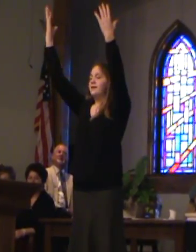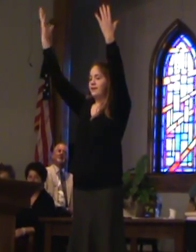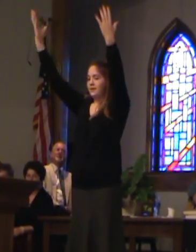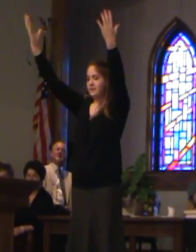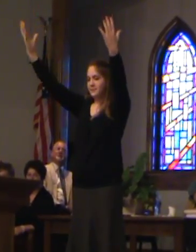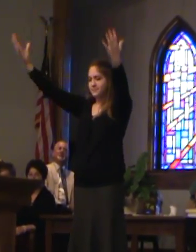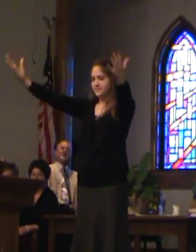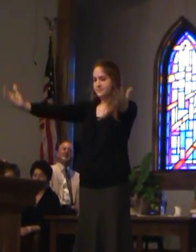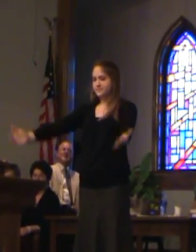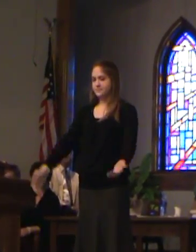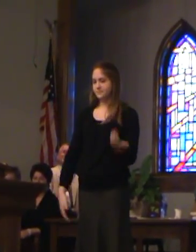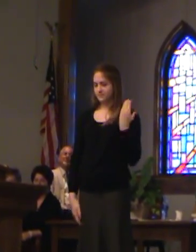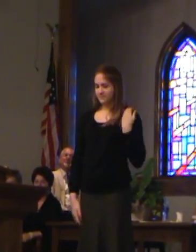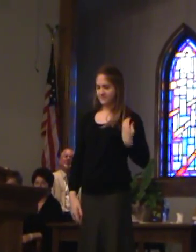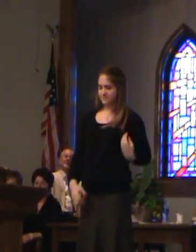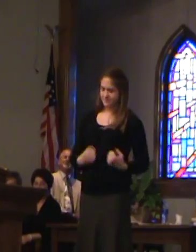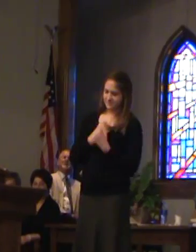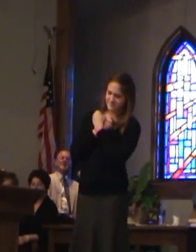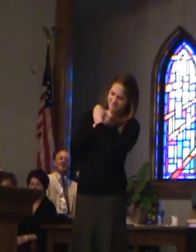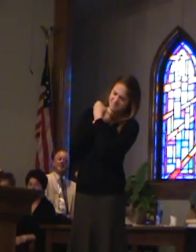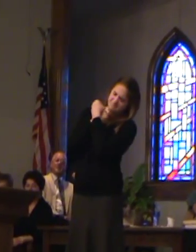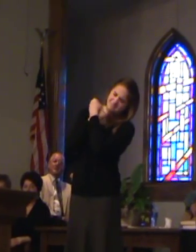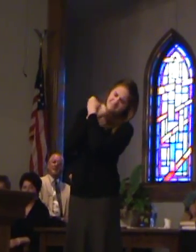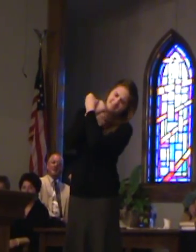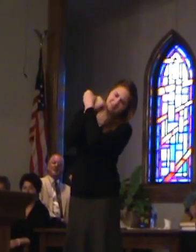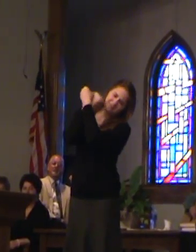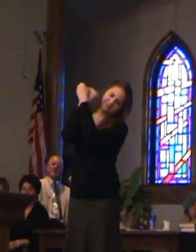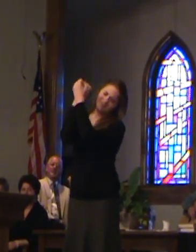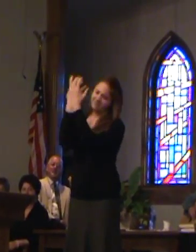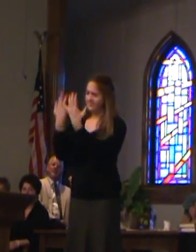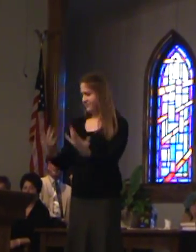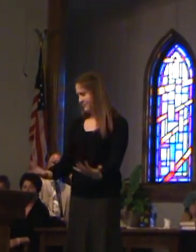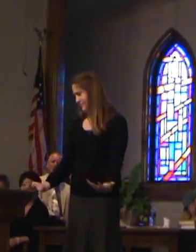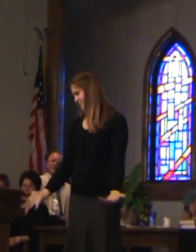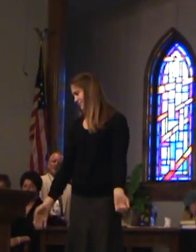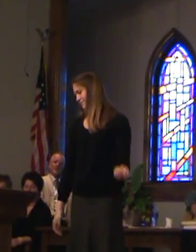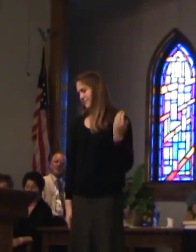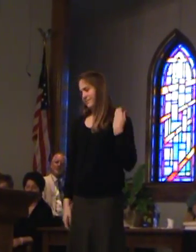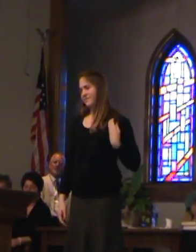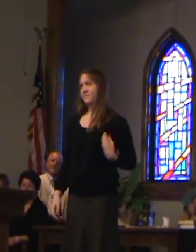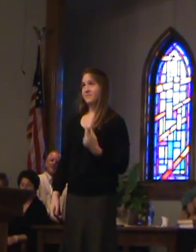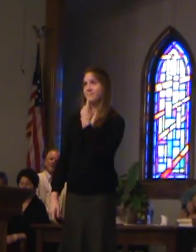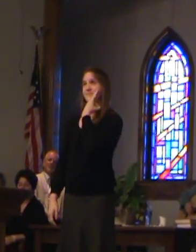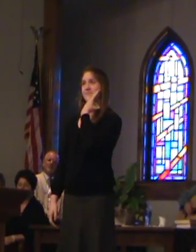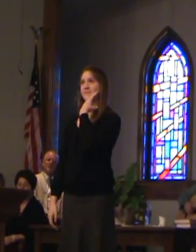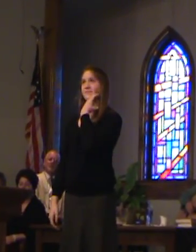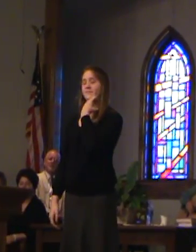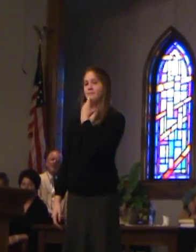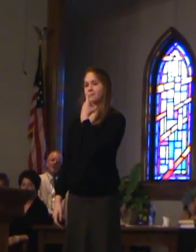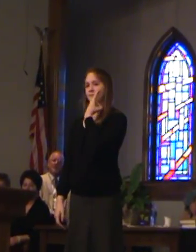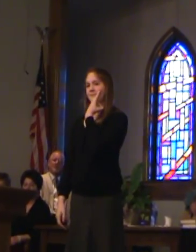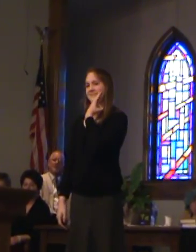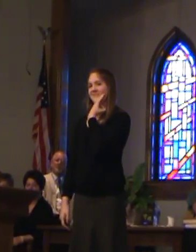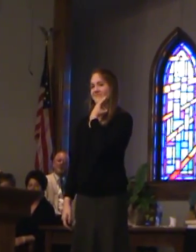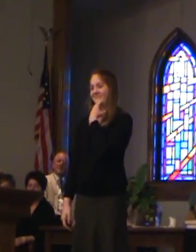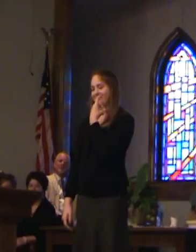I am coming up But I am just pretty good